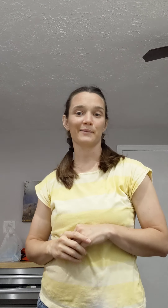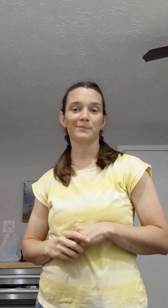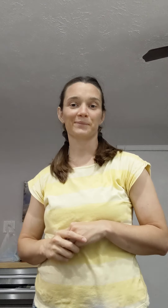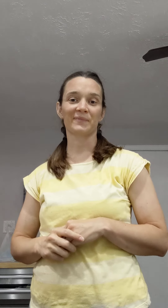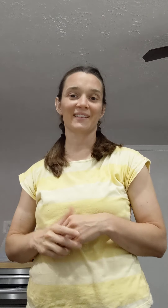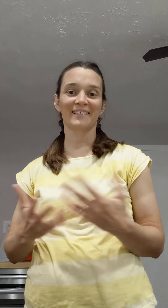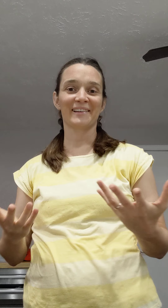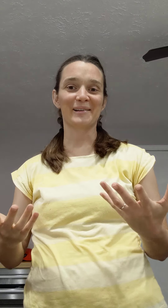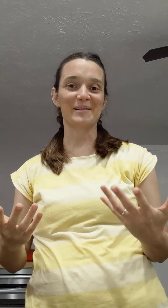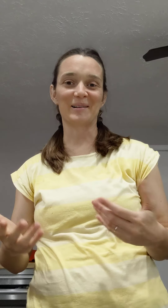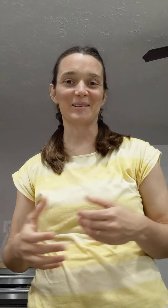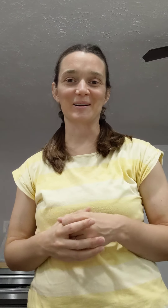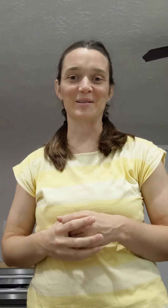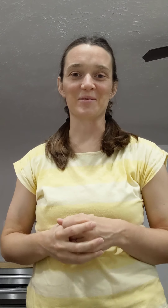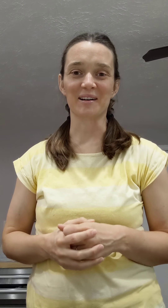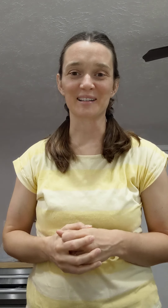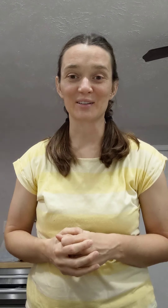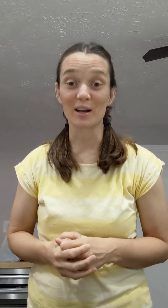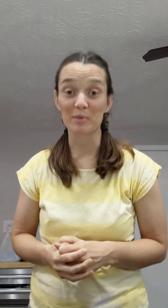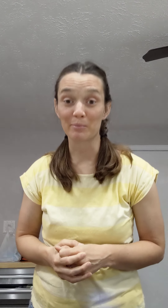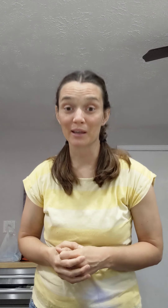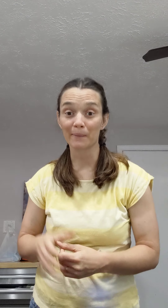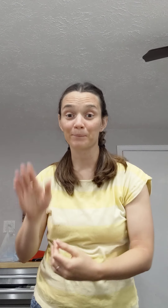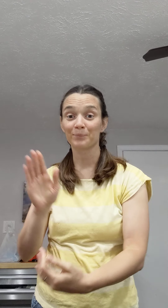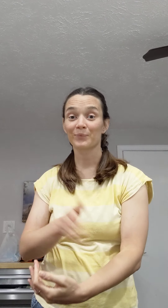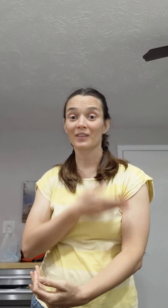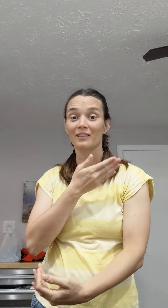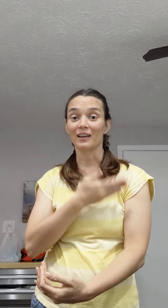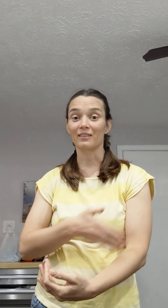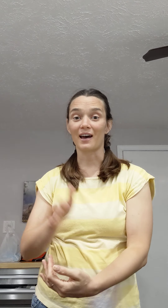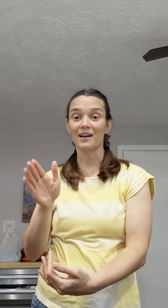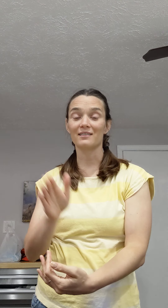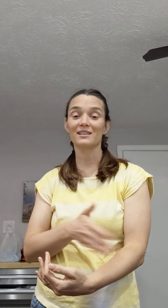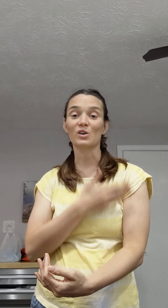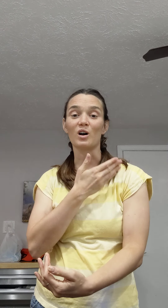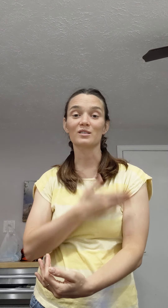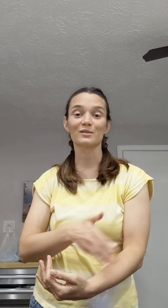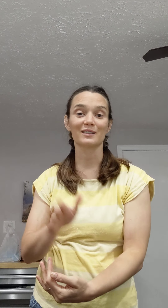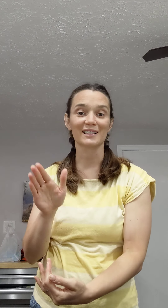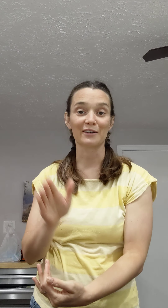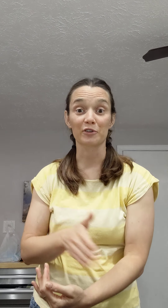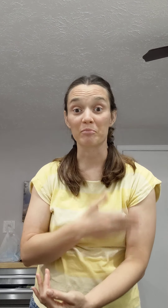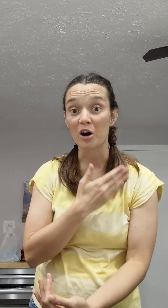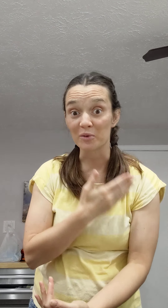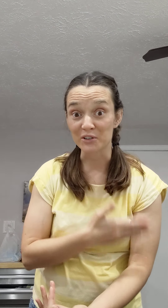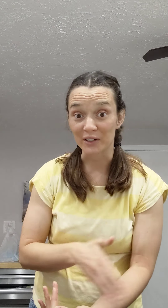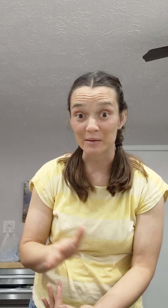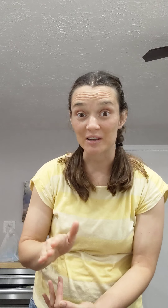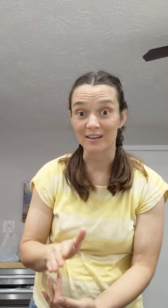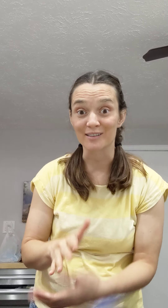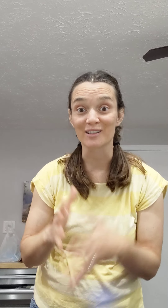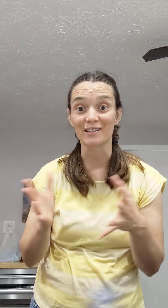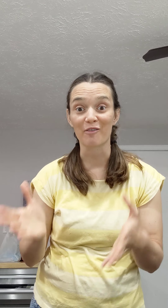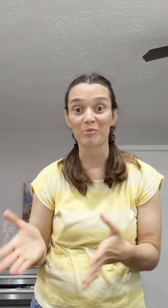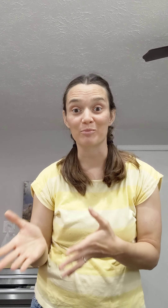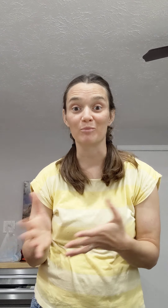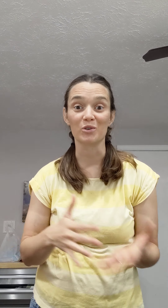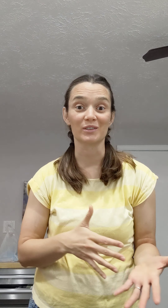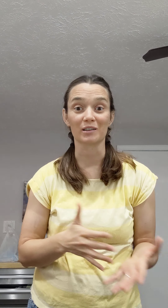conductor in an orchestra, maybe like that. This is also the sign for poetry because to deaf people, music